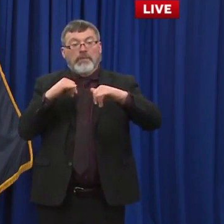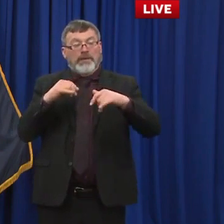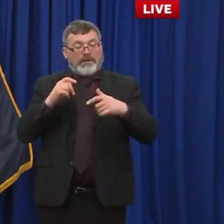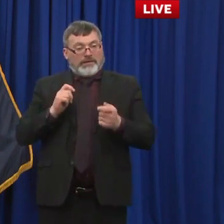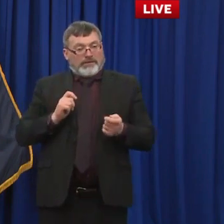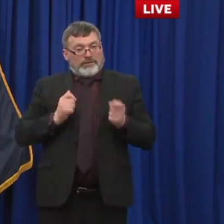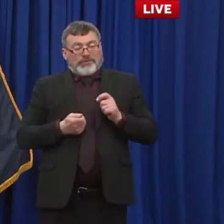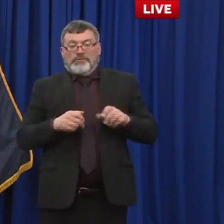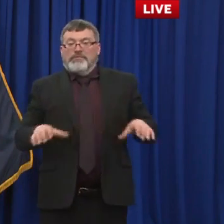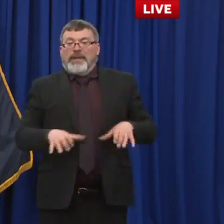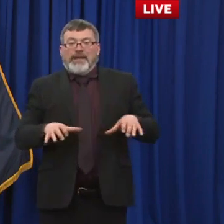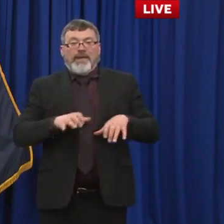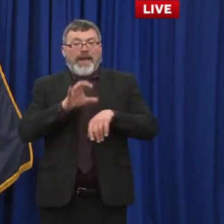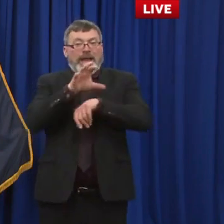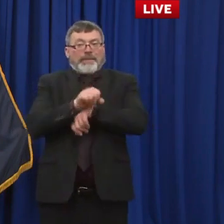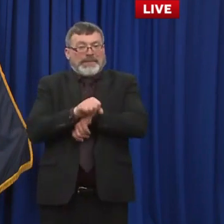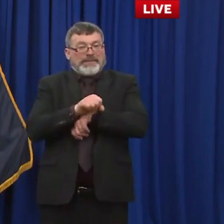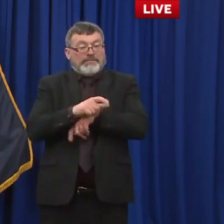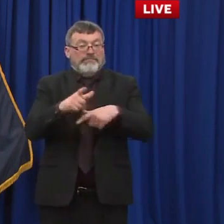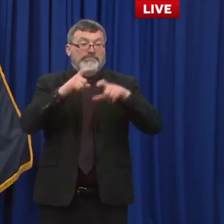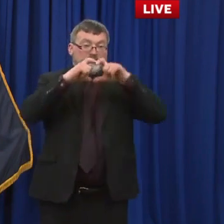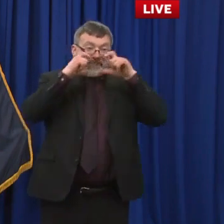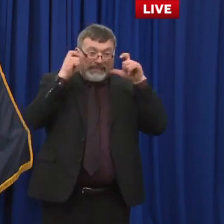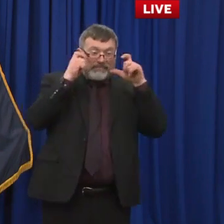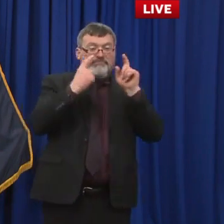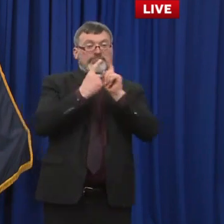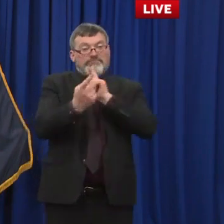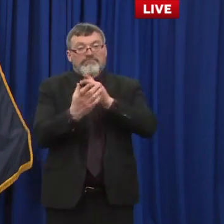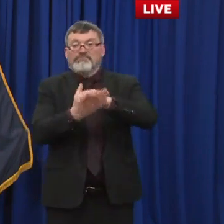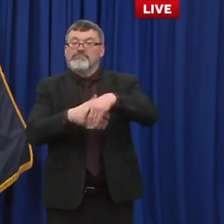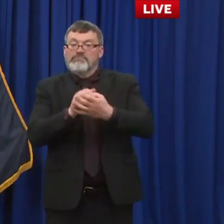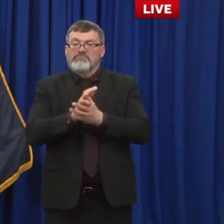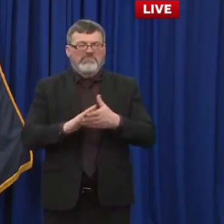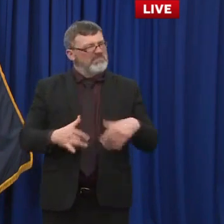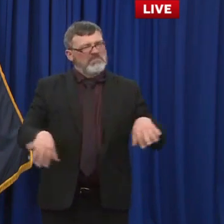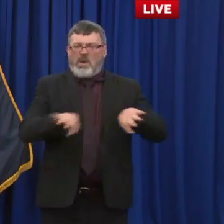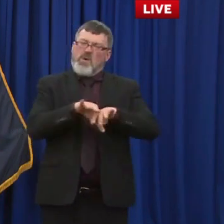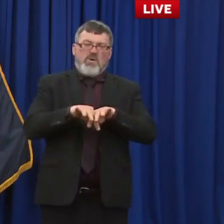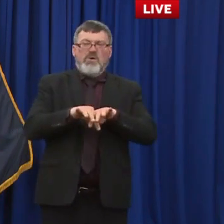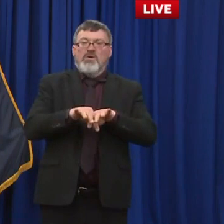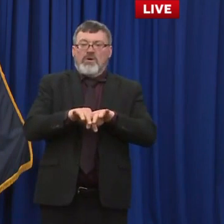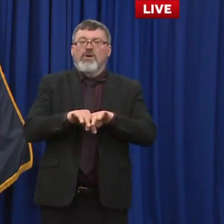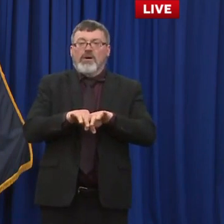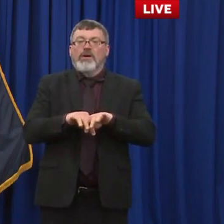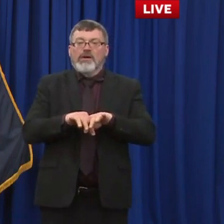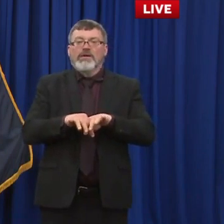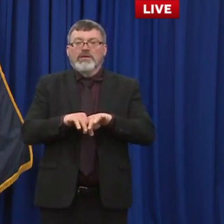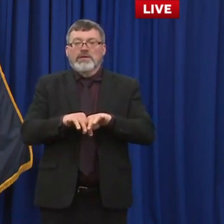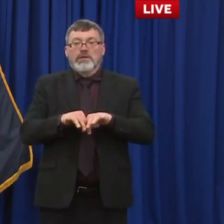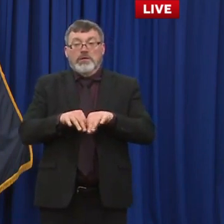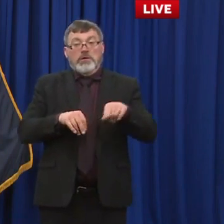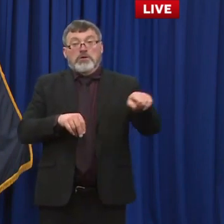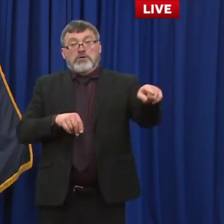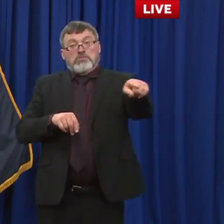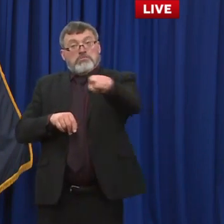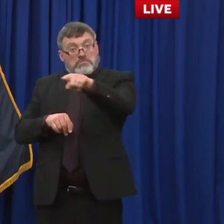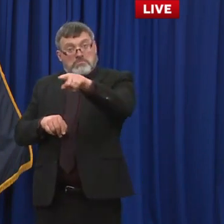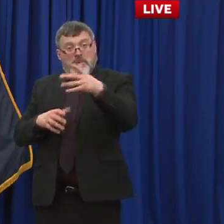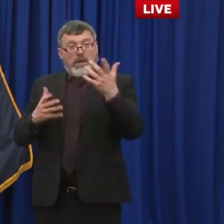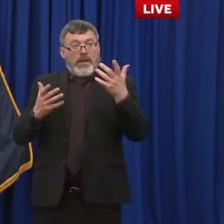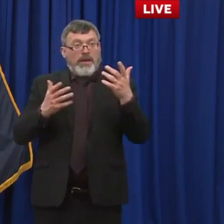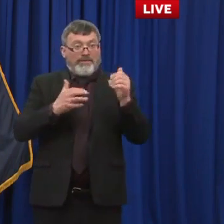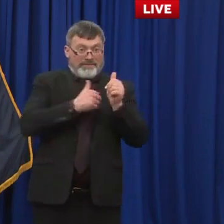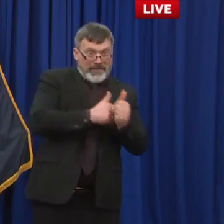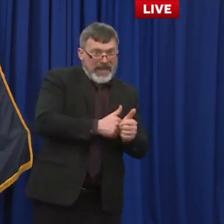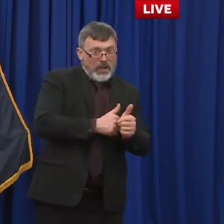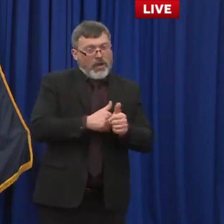social distancing good hygiene they're all still so so important and i think a lot of folks either they're going to do it or they're not right so we just want folks to be